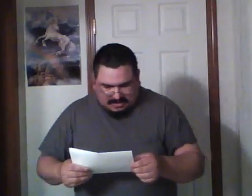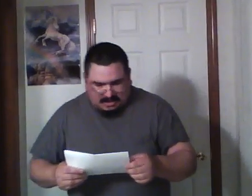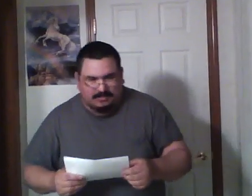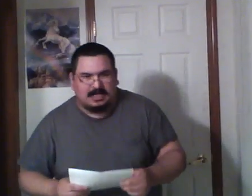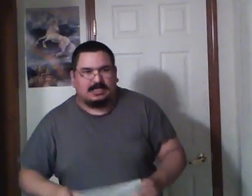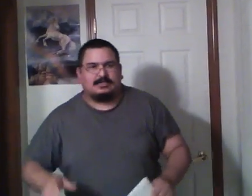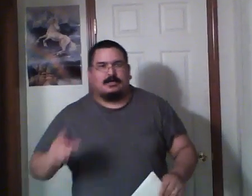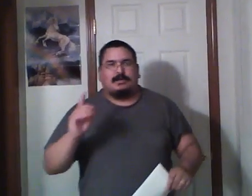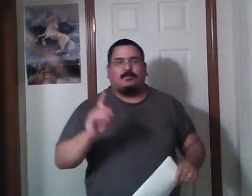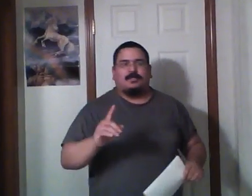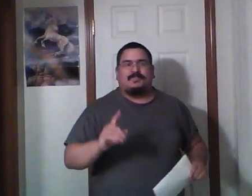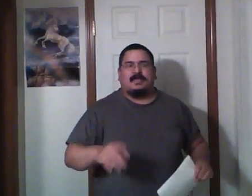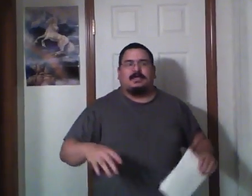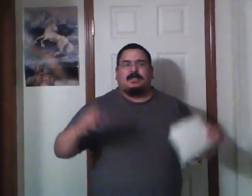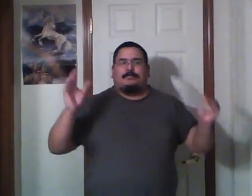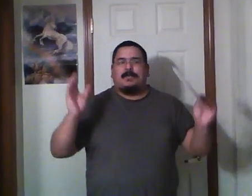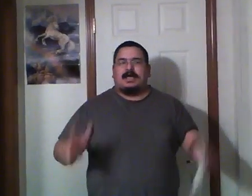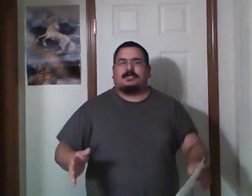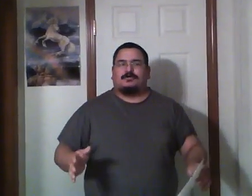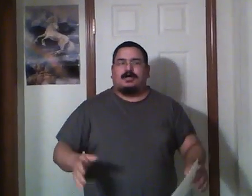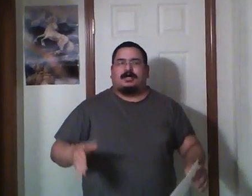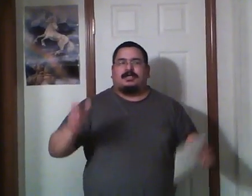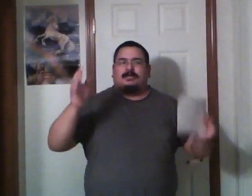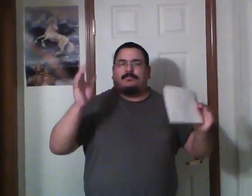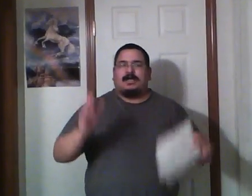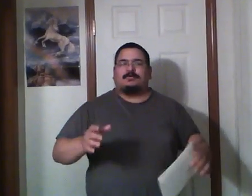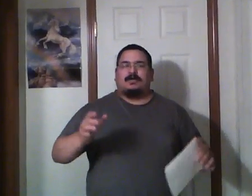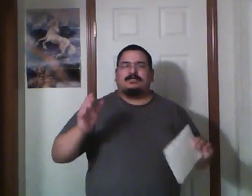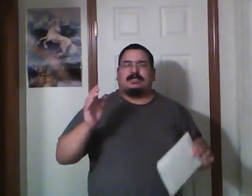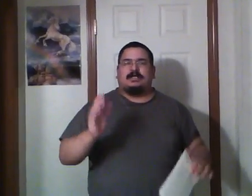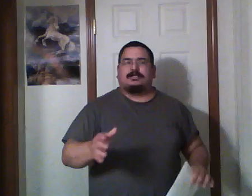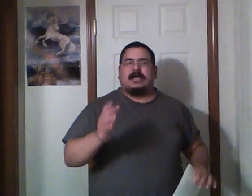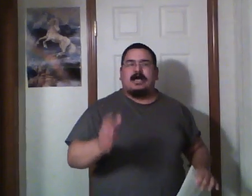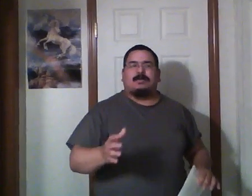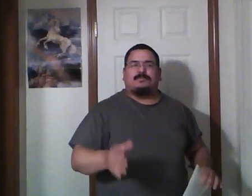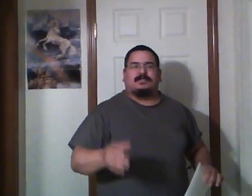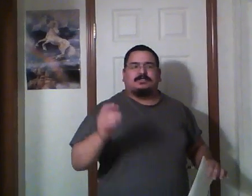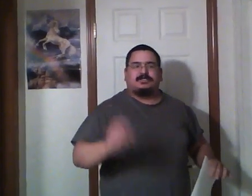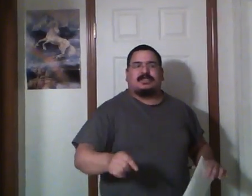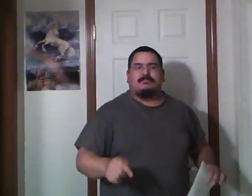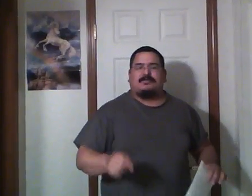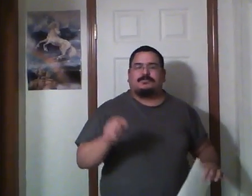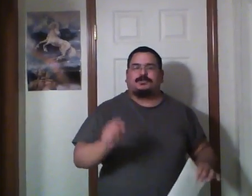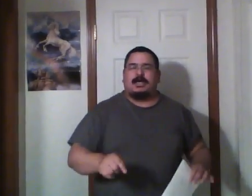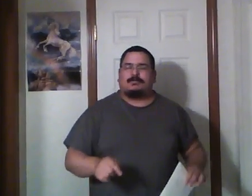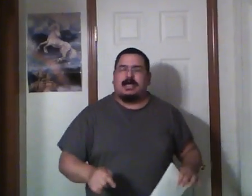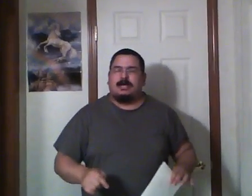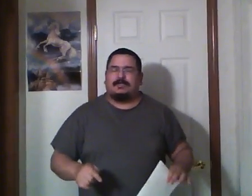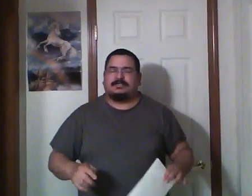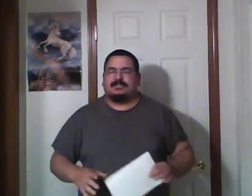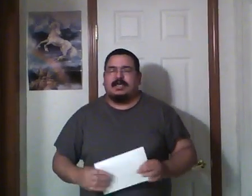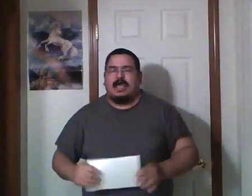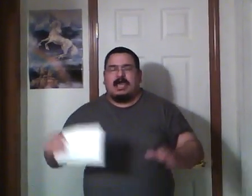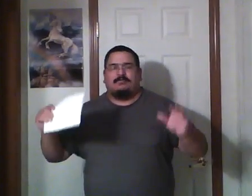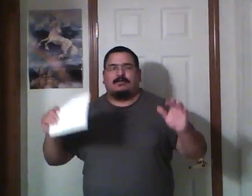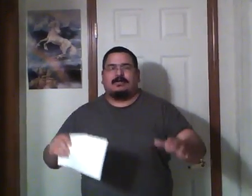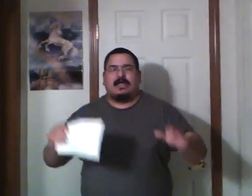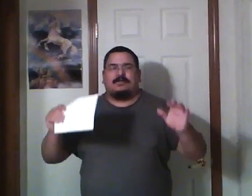to talk about one thing, Micron. Micron is a good comic book that just came out from Tribe Comics, and we're going to have a